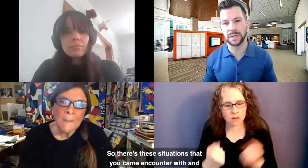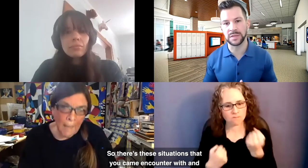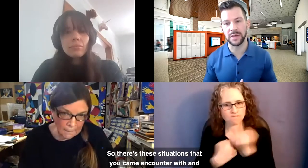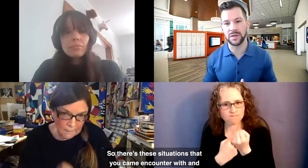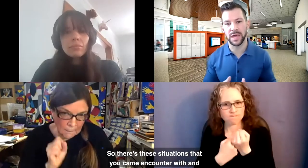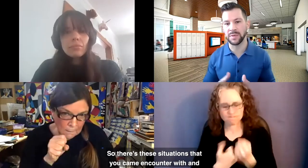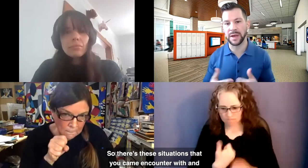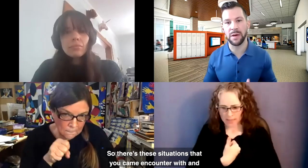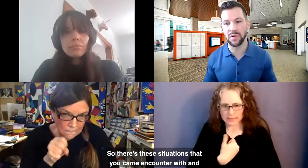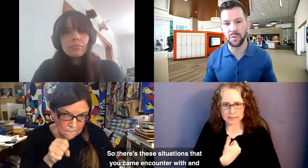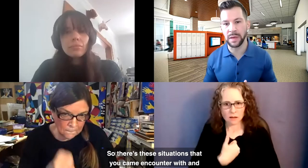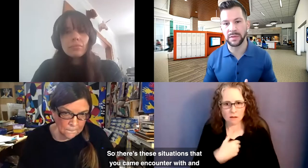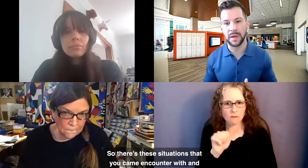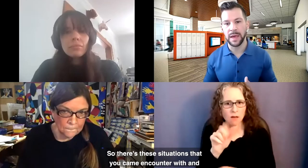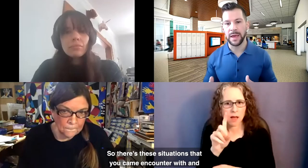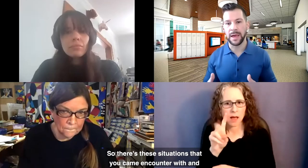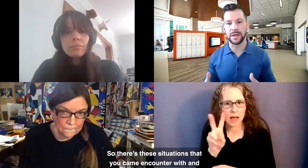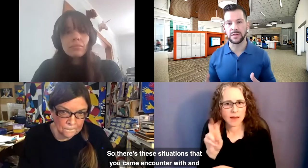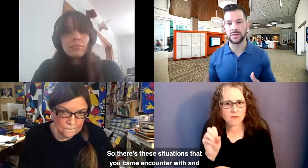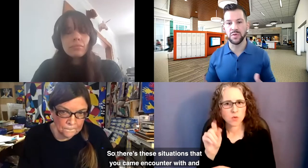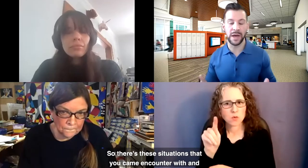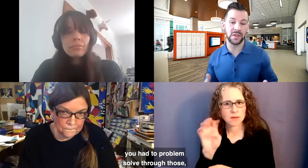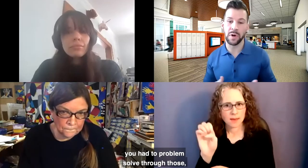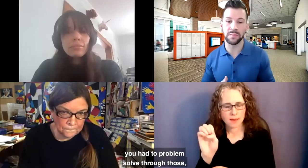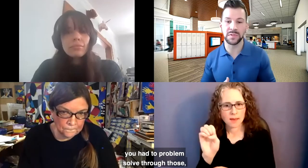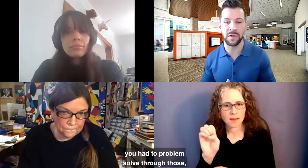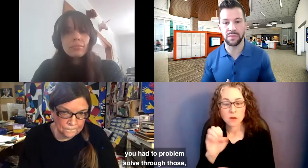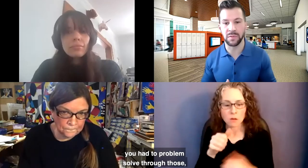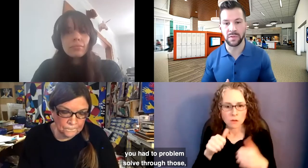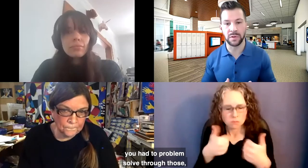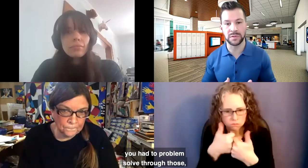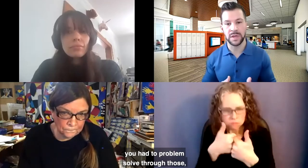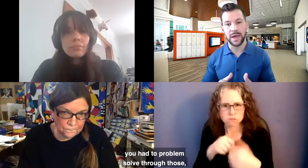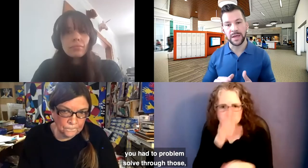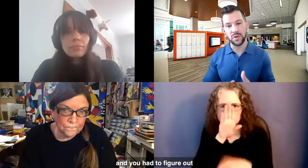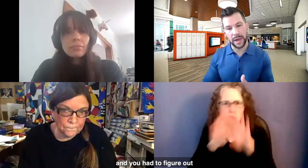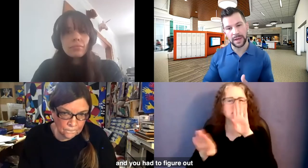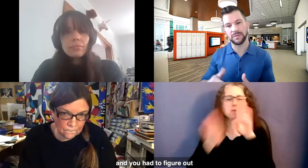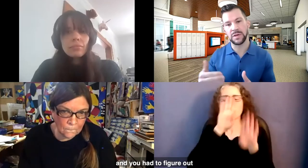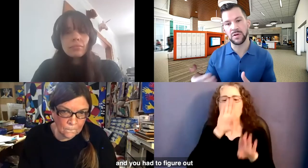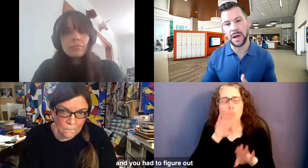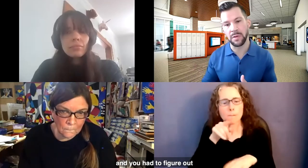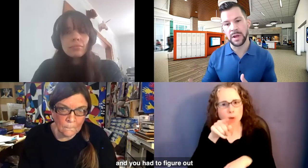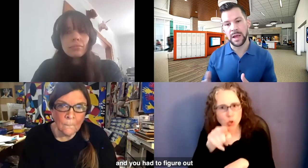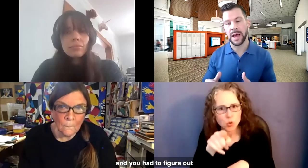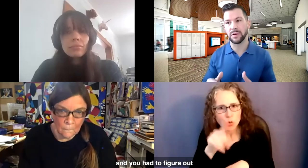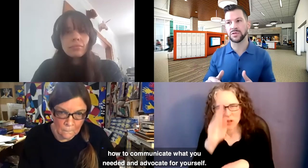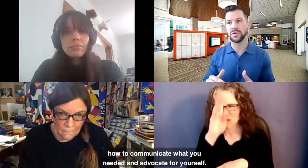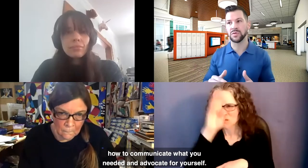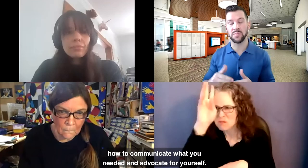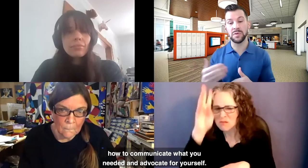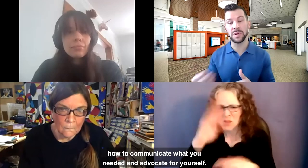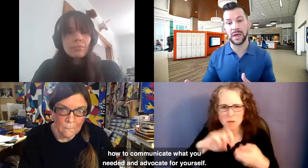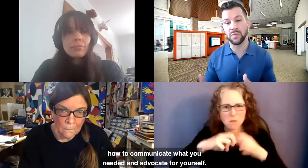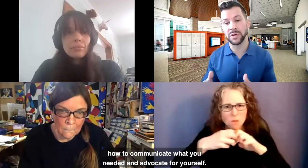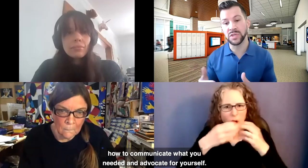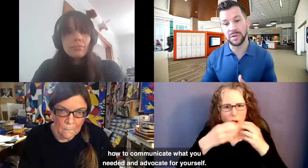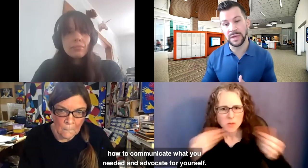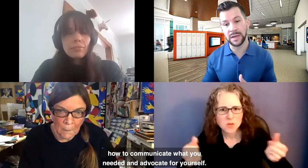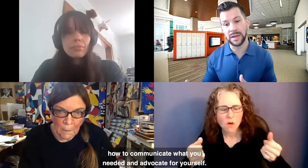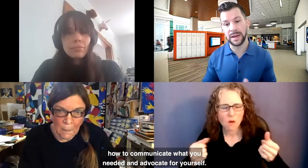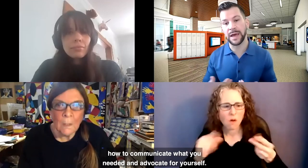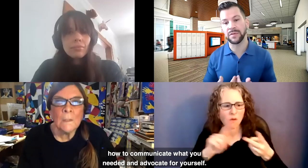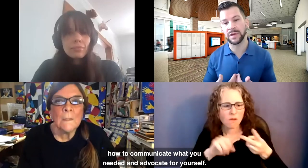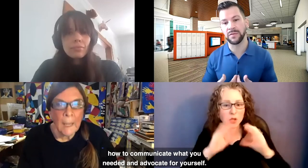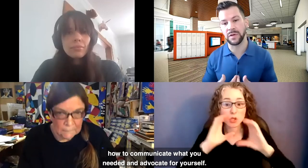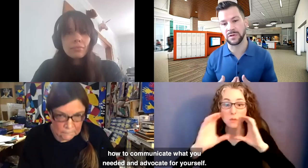situations that you came encounter with, and you had to problem-solve through those, and you had to figure out how to communicate what